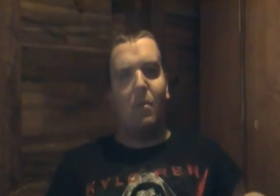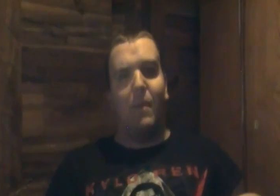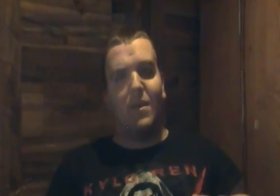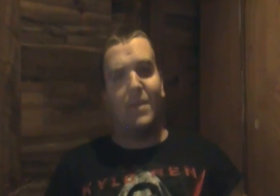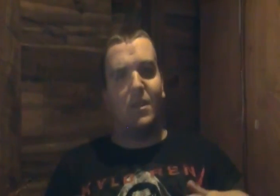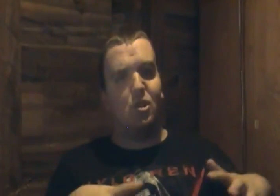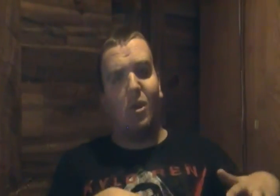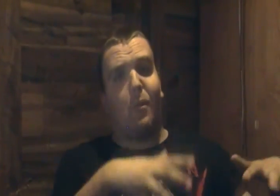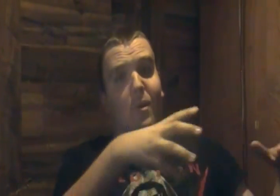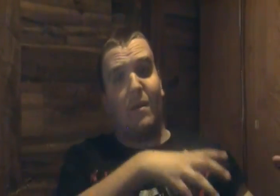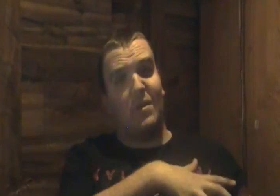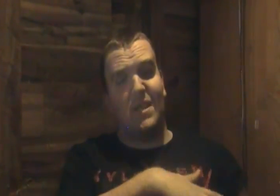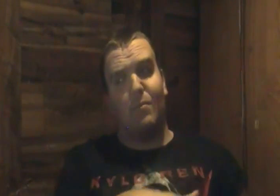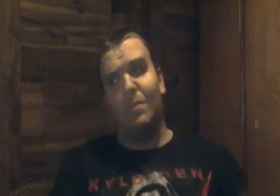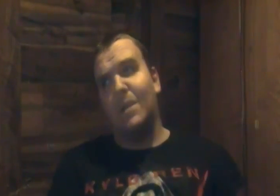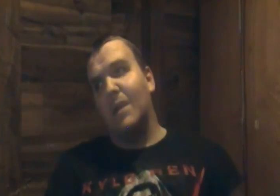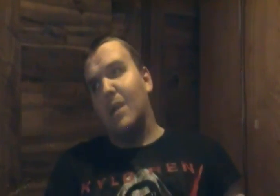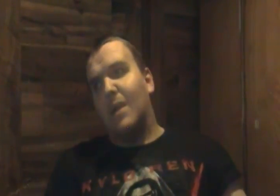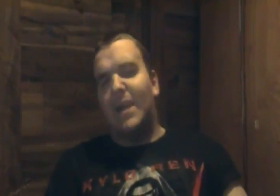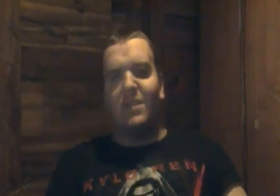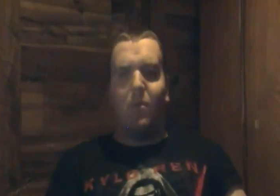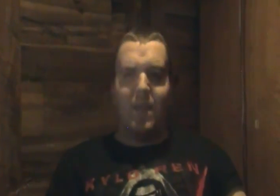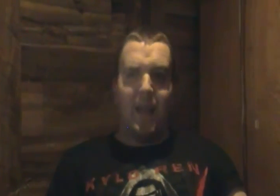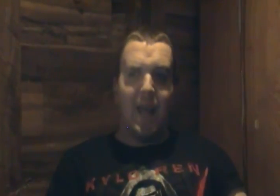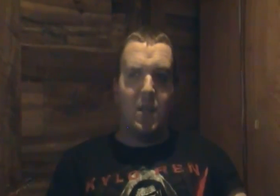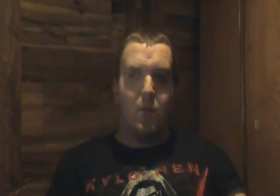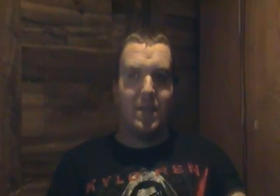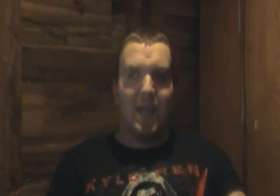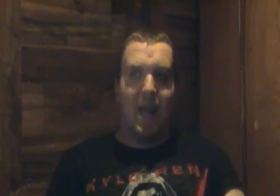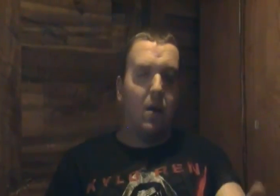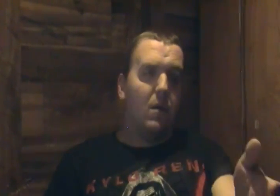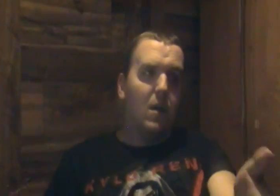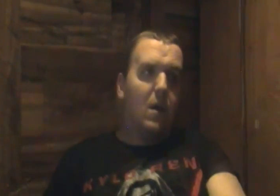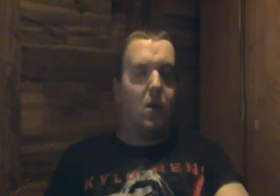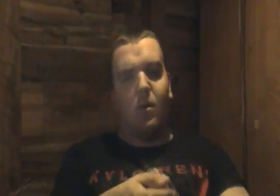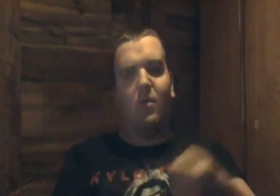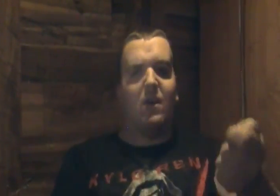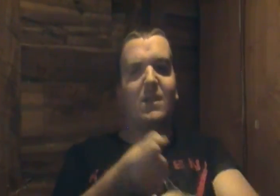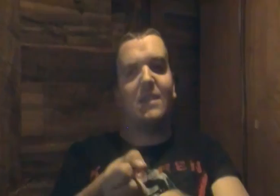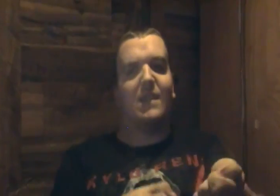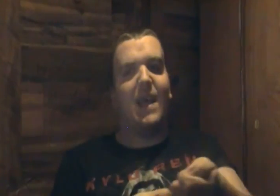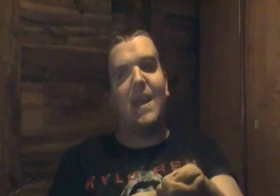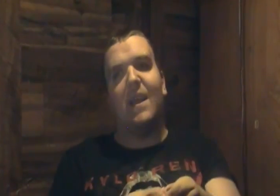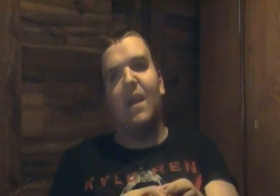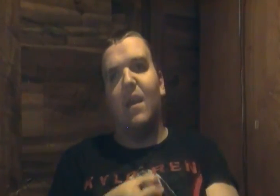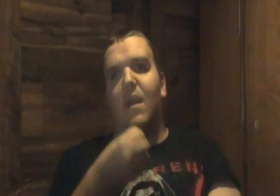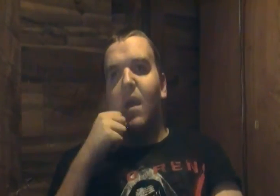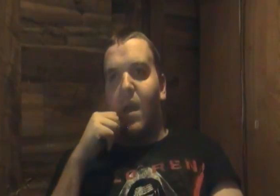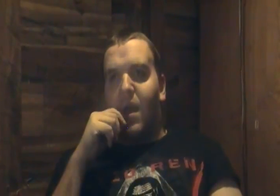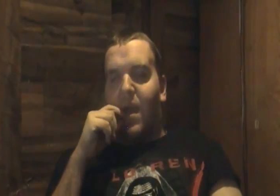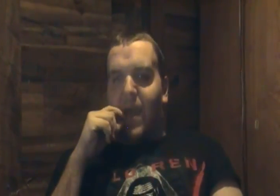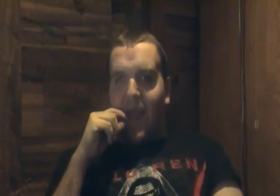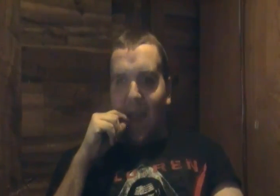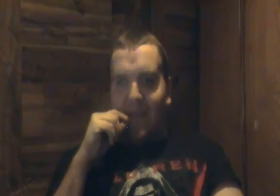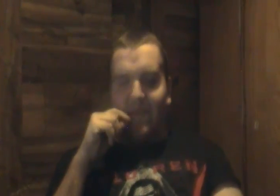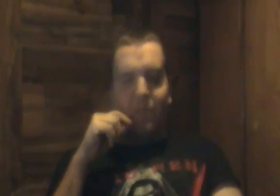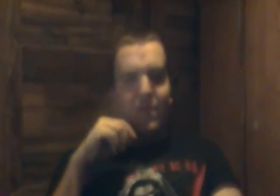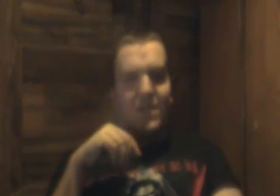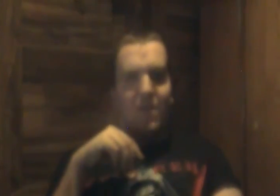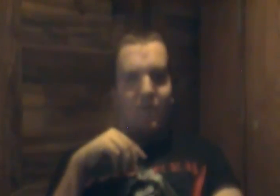temple but they're in the jungle part of the temple and so what they gotta do is they gotta go across this lake and we're still